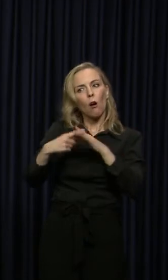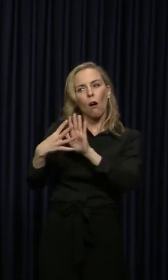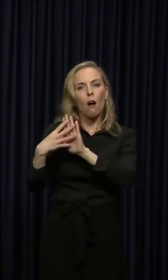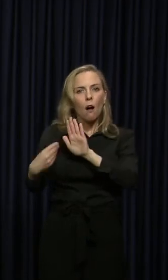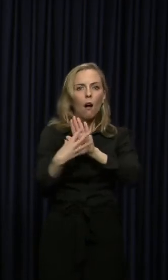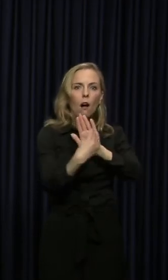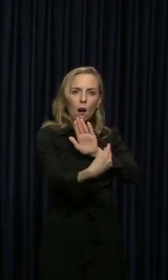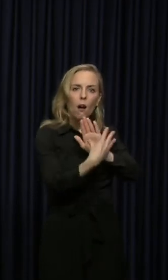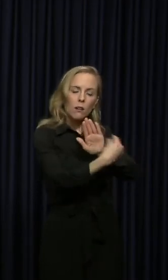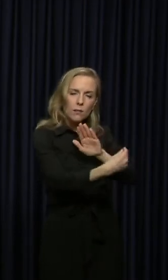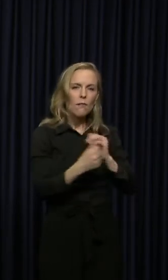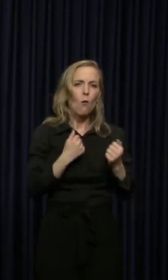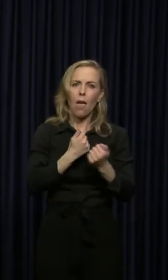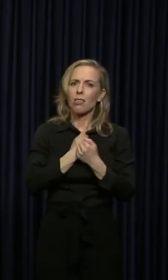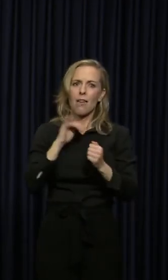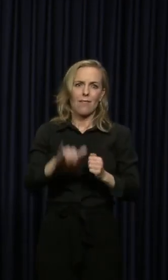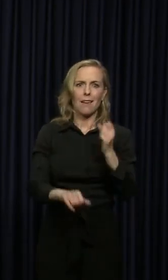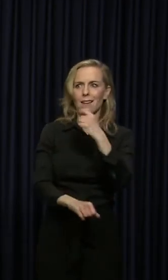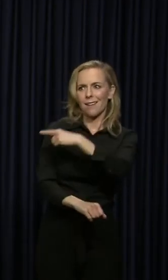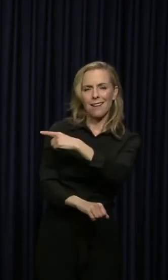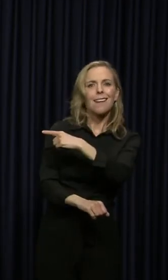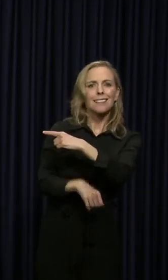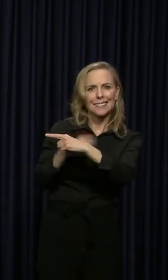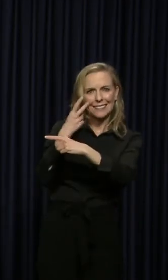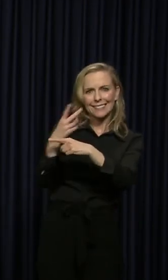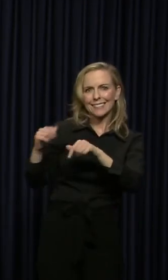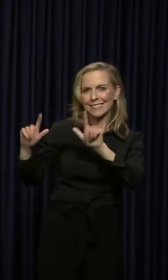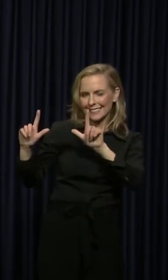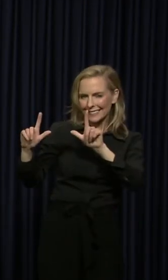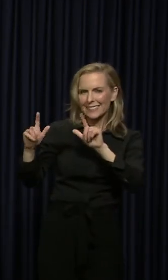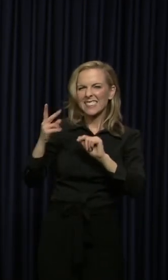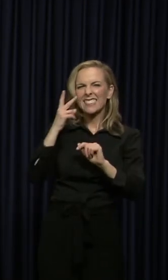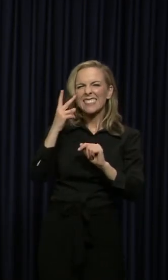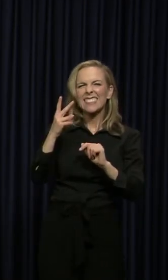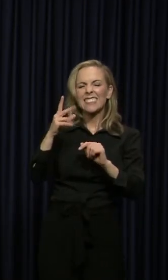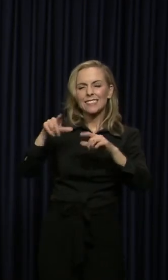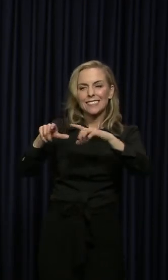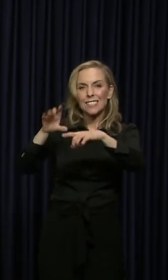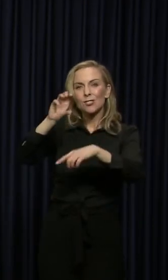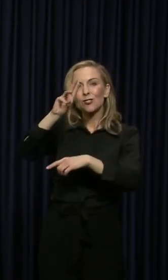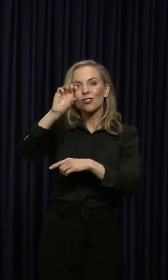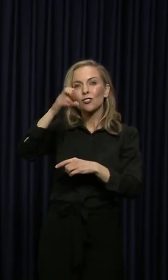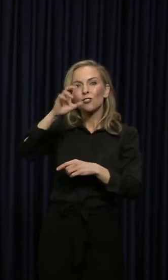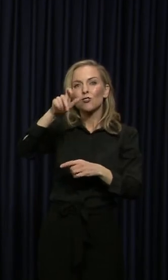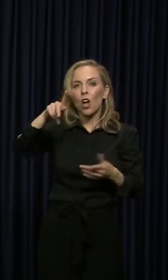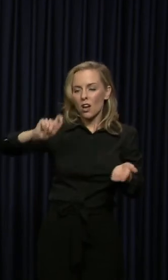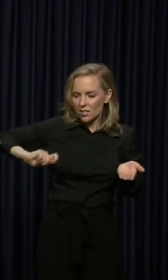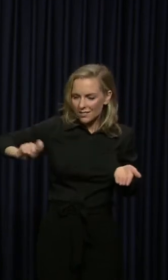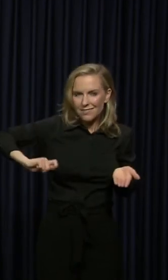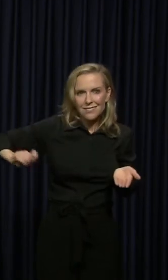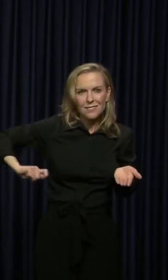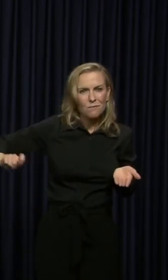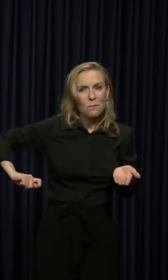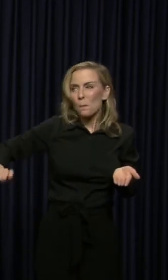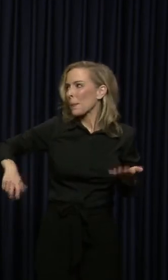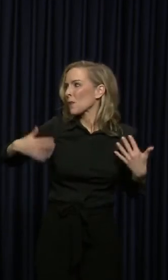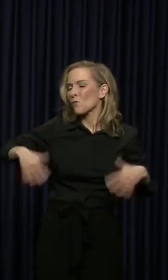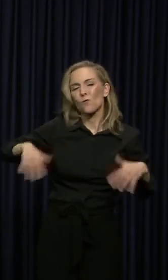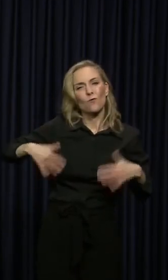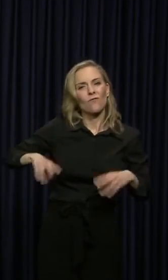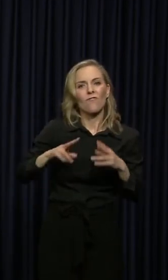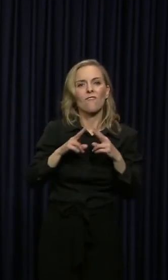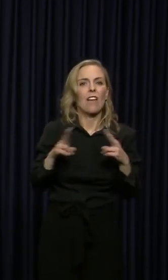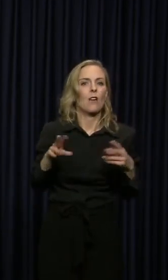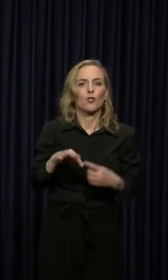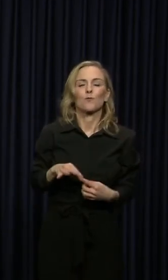You know, how much of chalk on on the sidewalk and pictures are we seeing all over Kentucky? It's something really